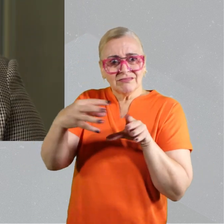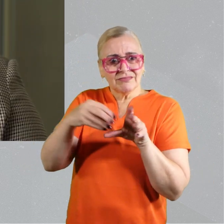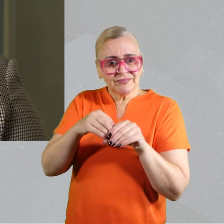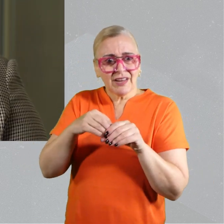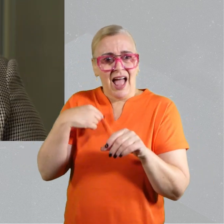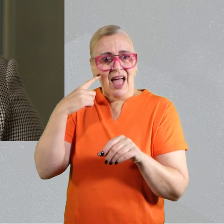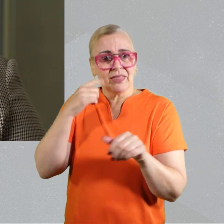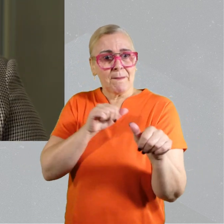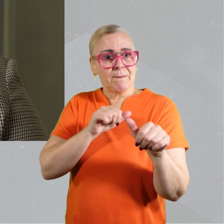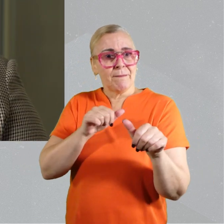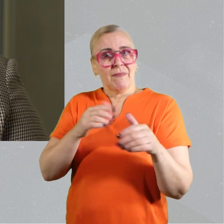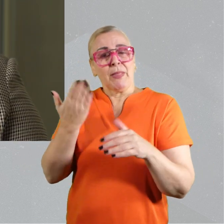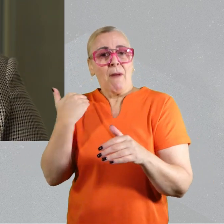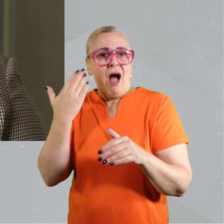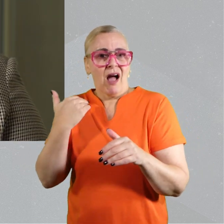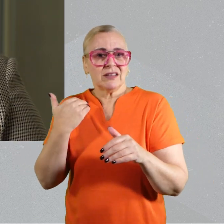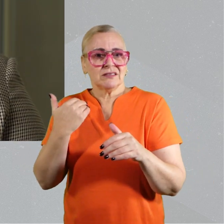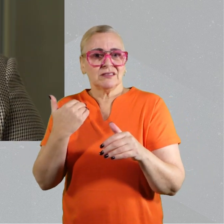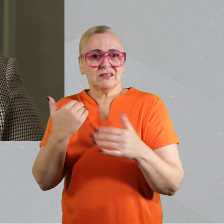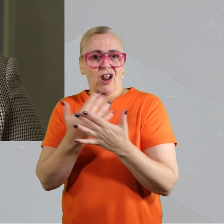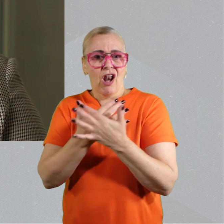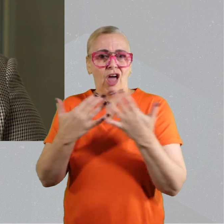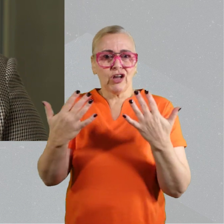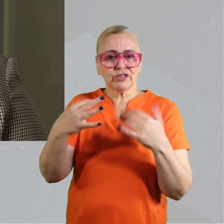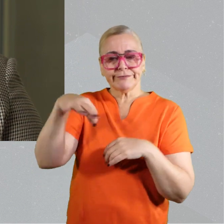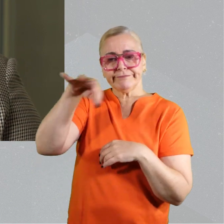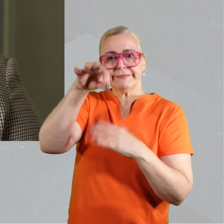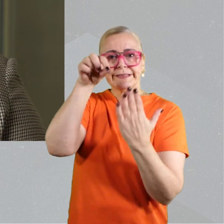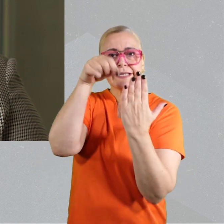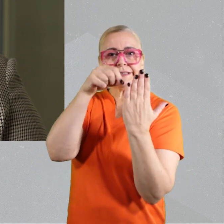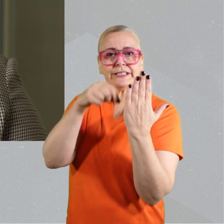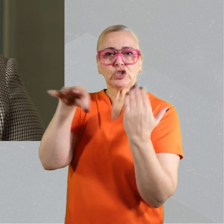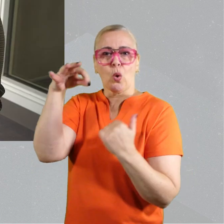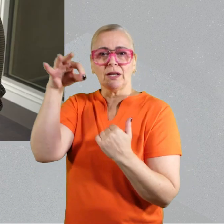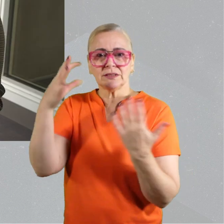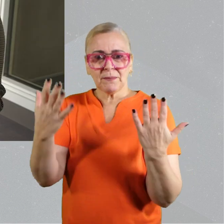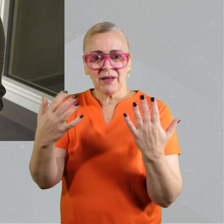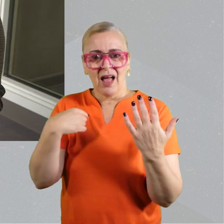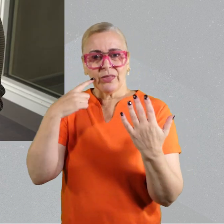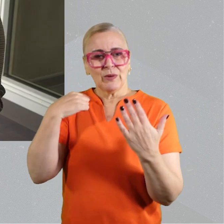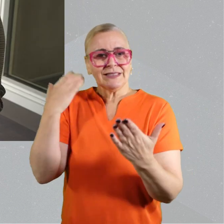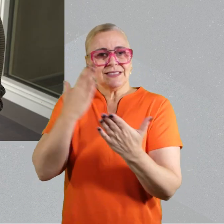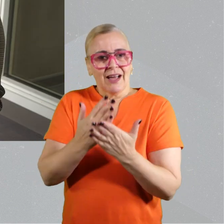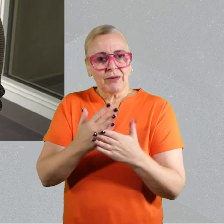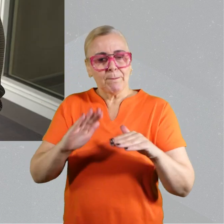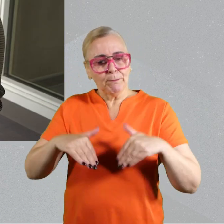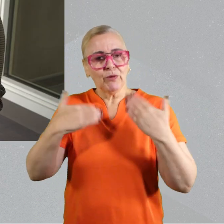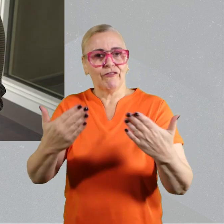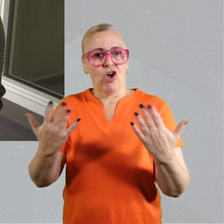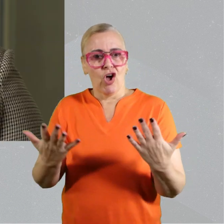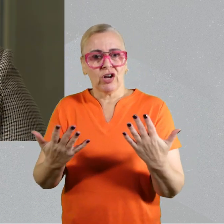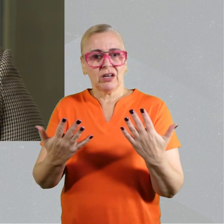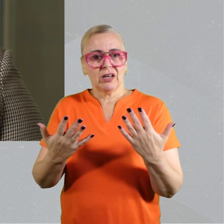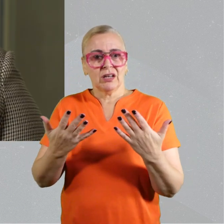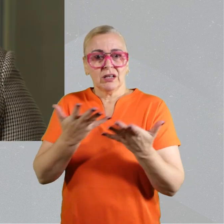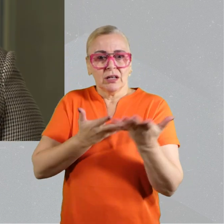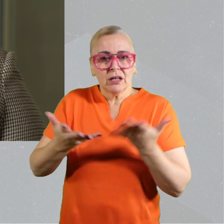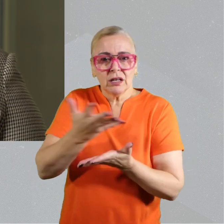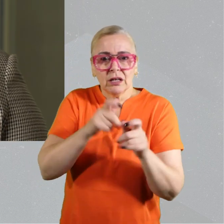the patient's voice in every stage of the research cycle. I think in the past there was a lot of tokenistic tick box